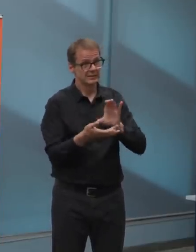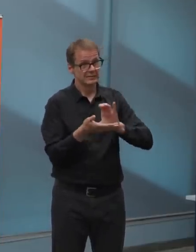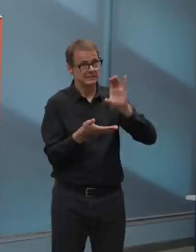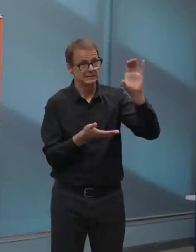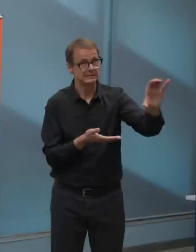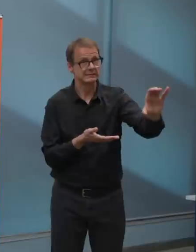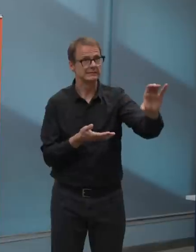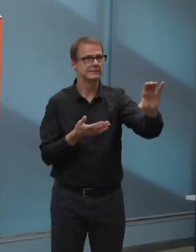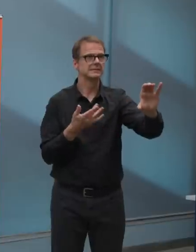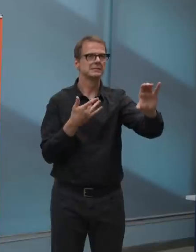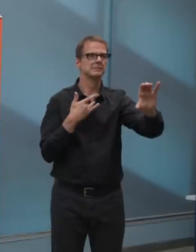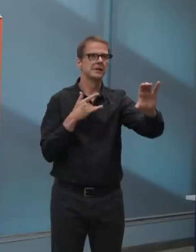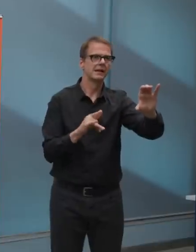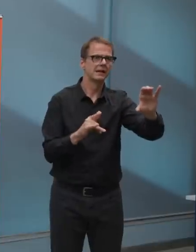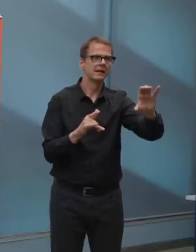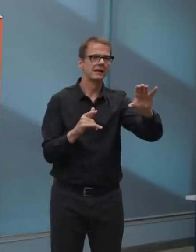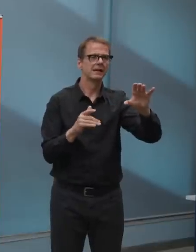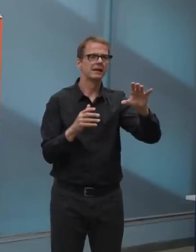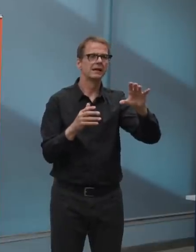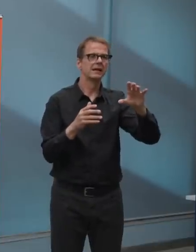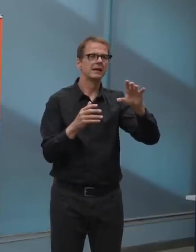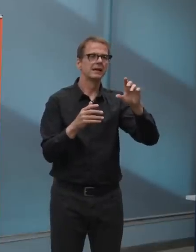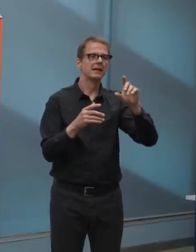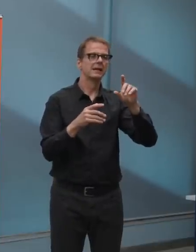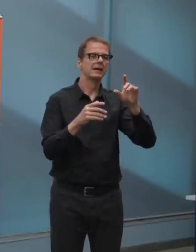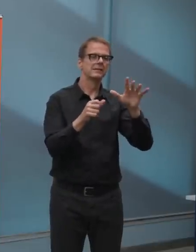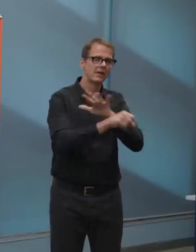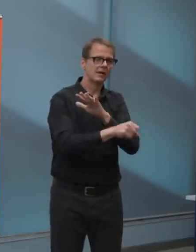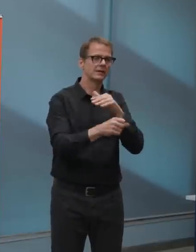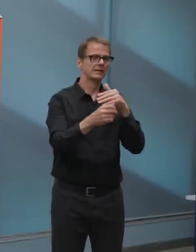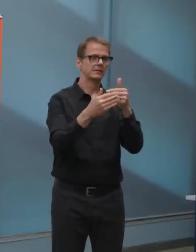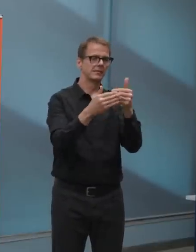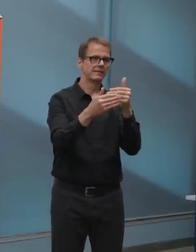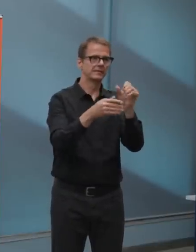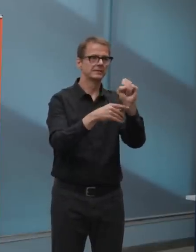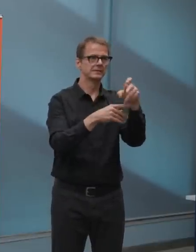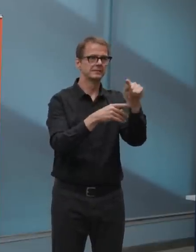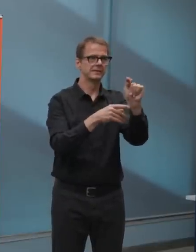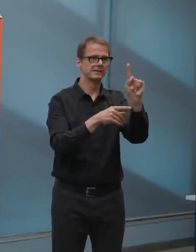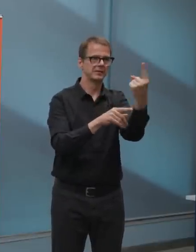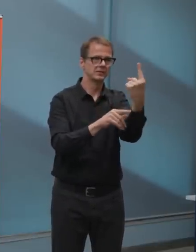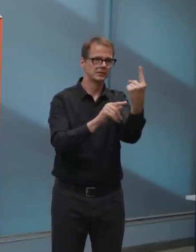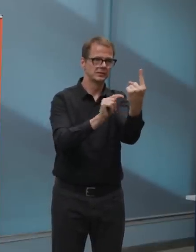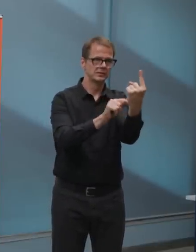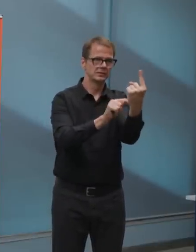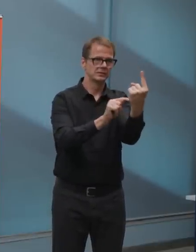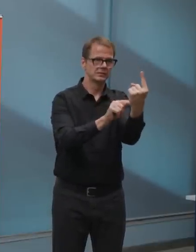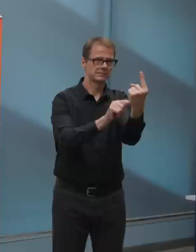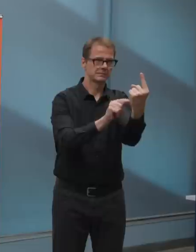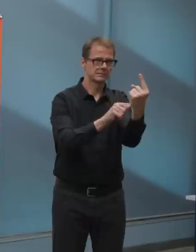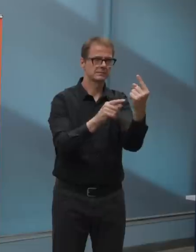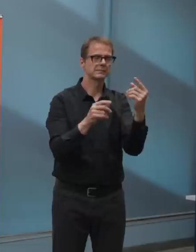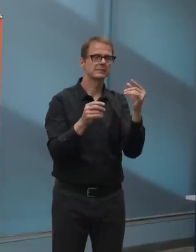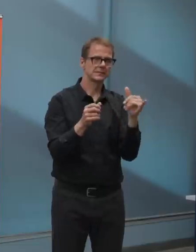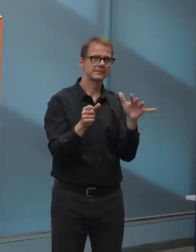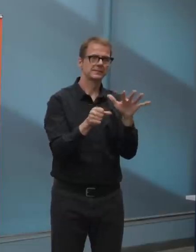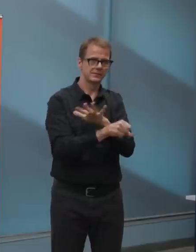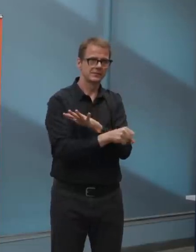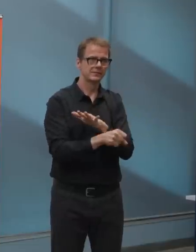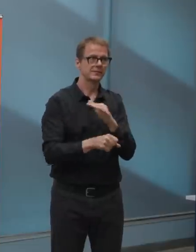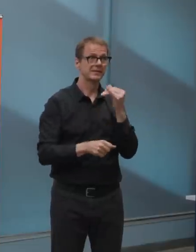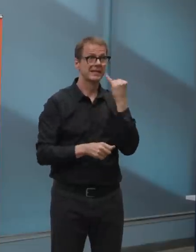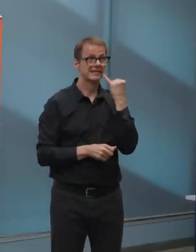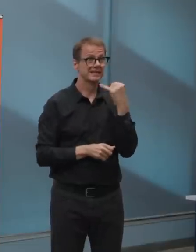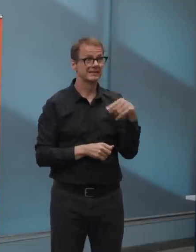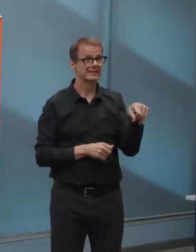from June, July, August, and September will be made September 1st. I've said this before, uh, in these, uh, challenging